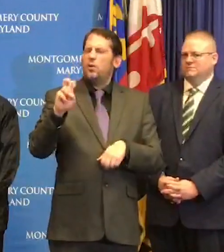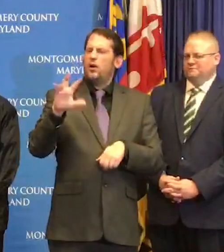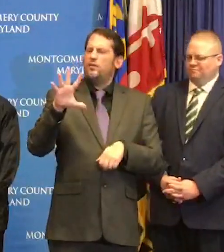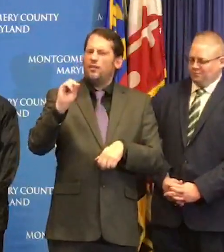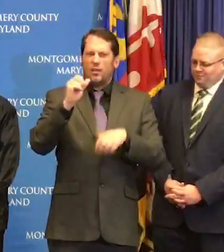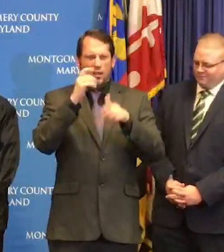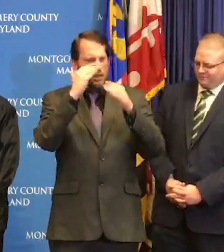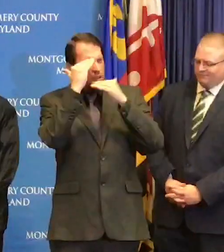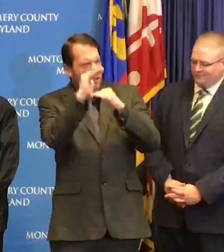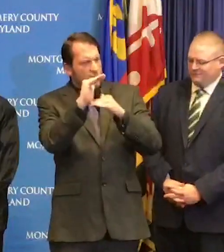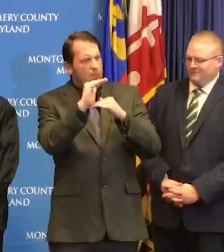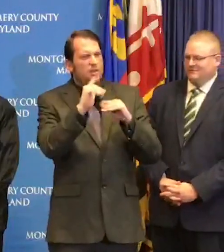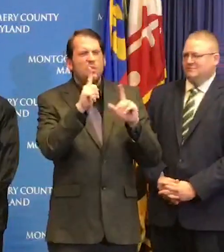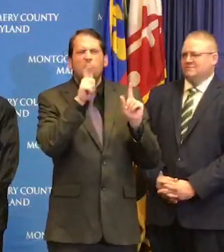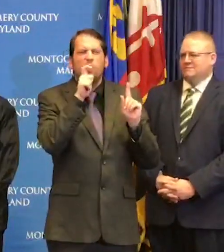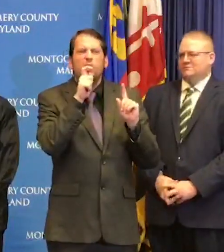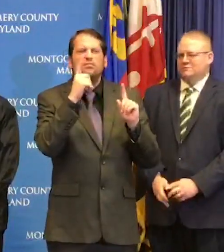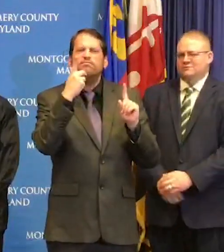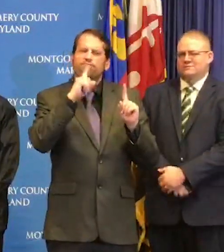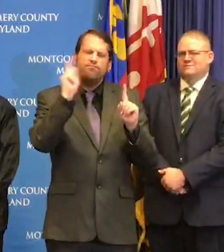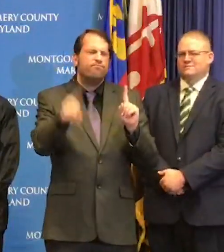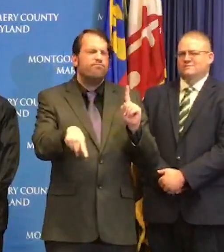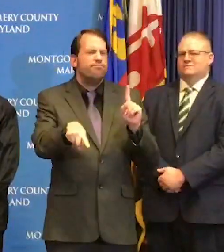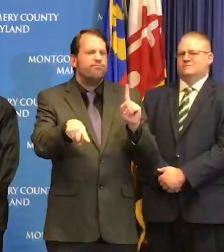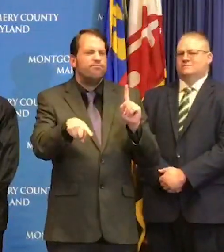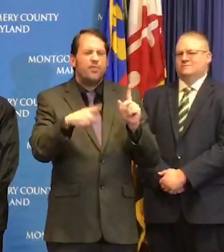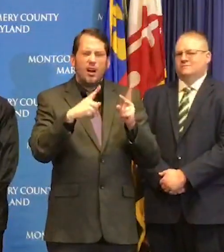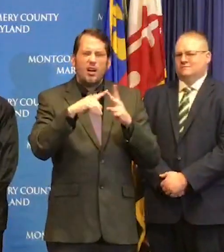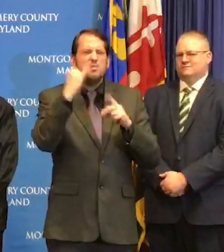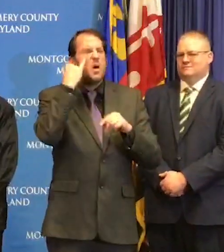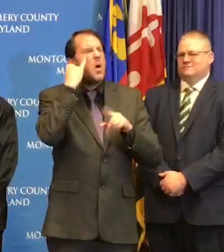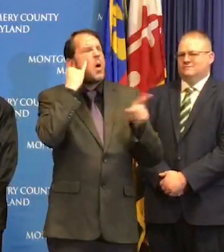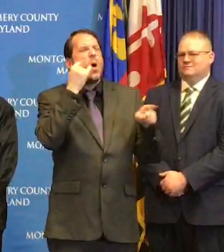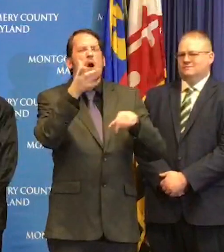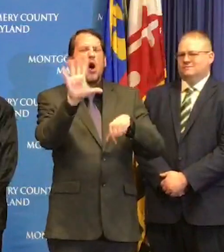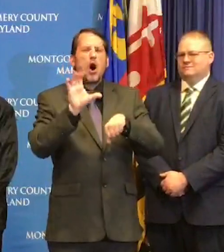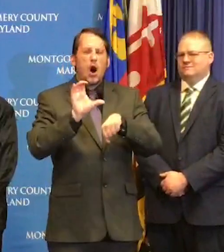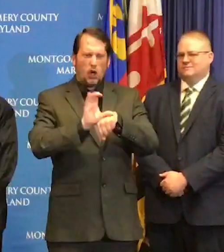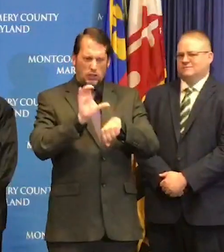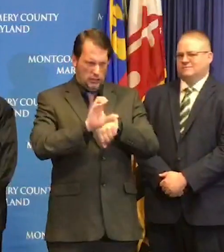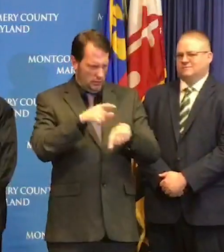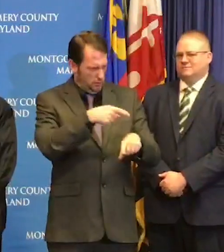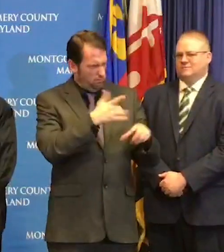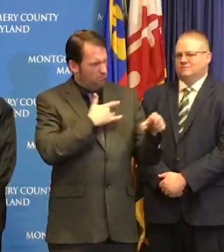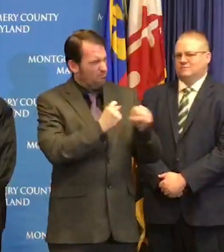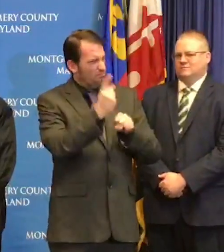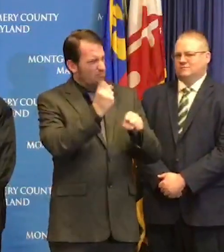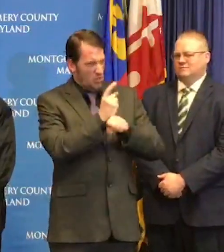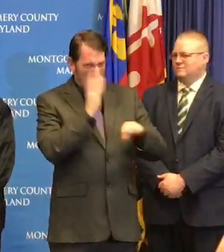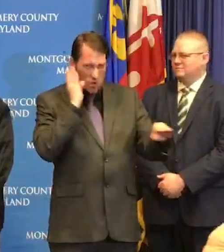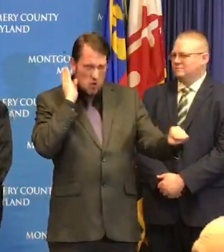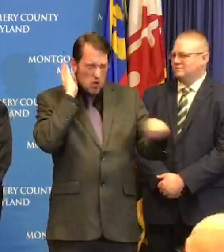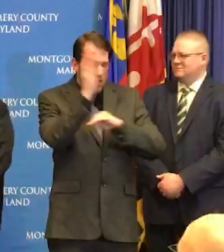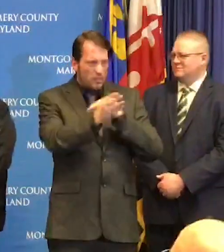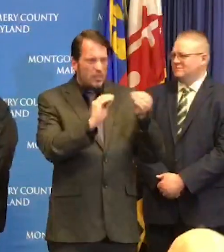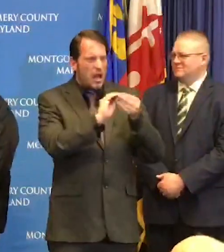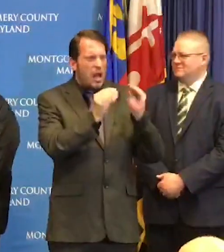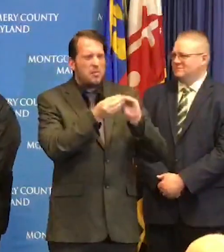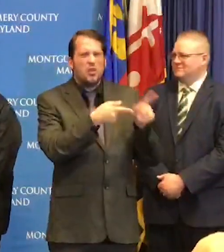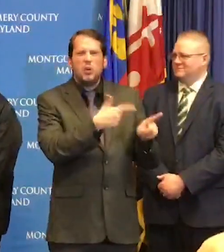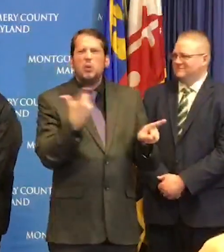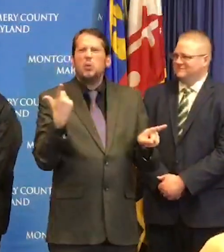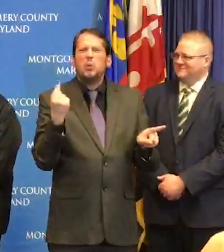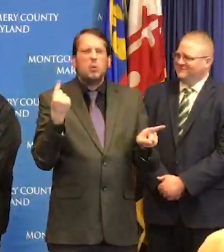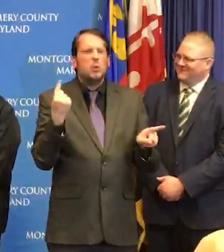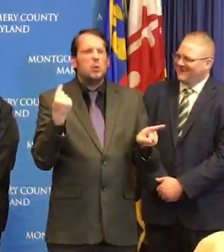if you're aware of the church that is going to hold services this Sunday and there's evidence to suggest it would be above the ban to want to